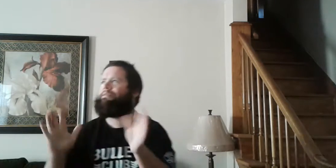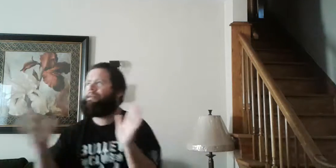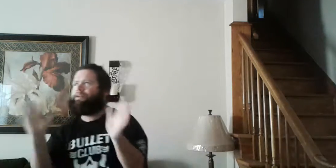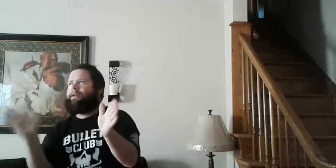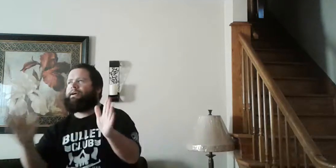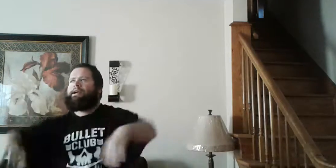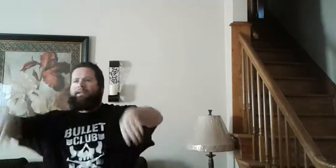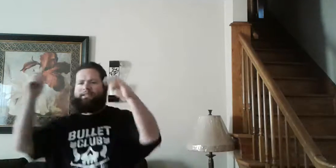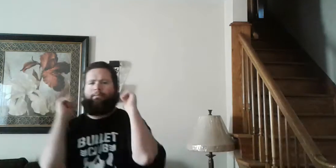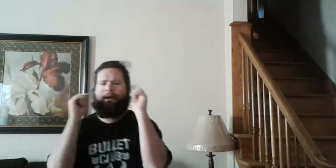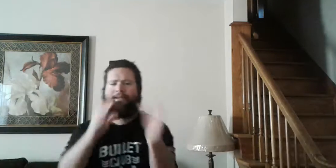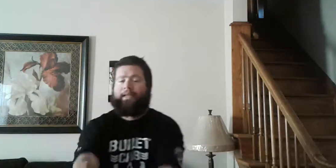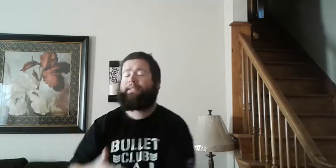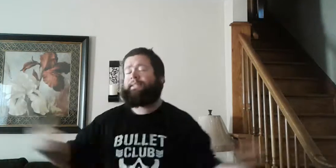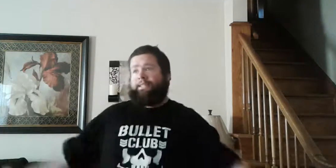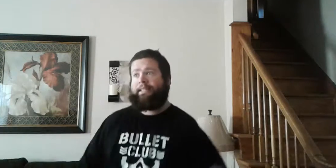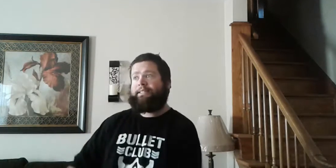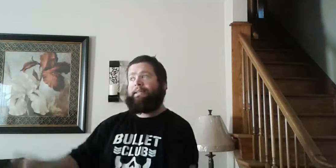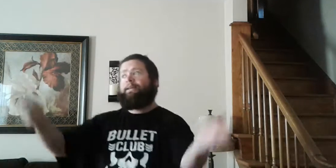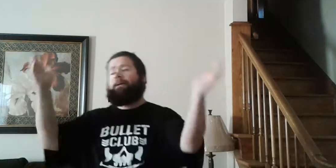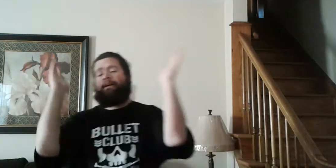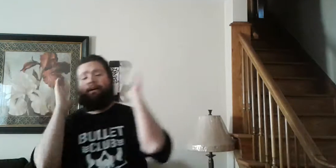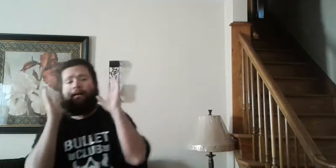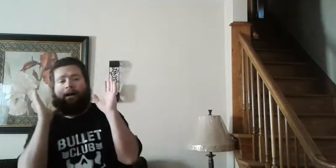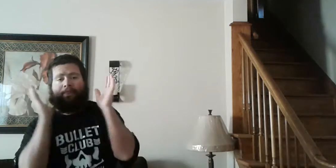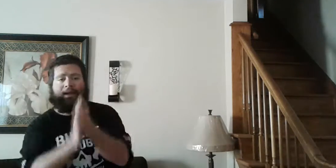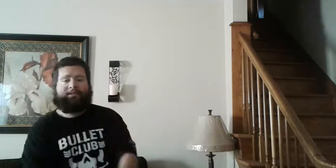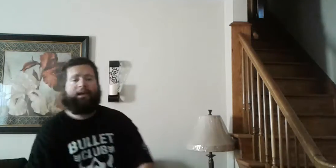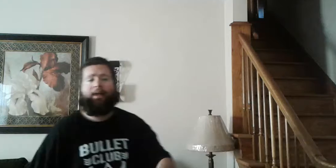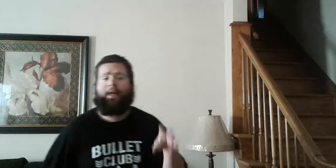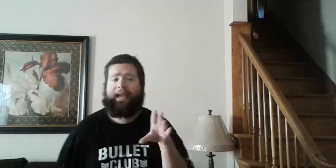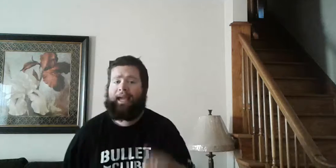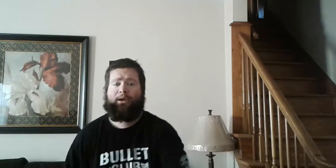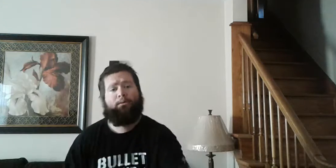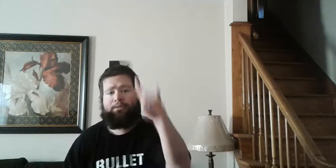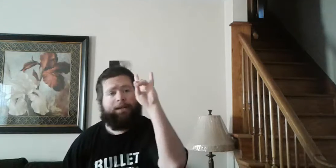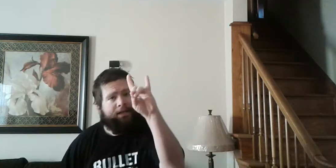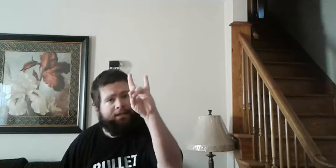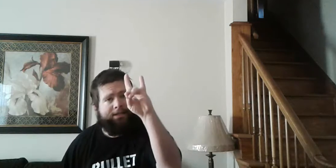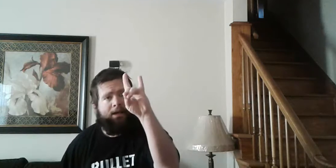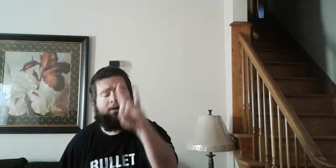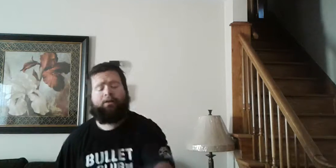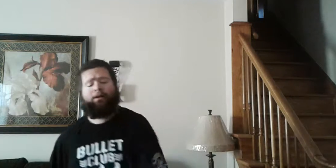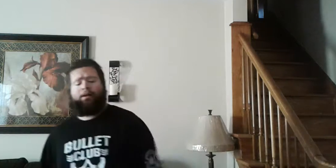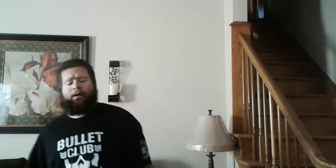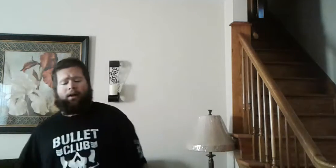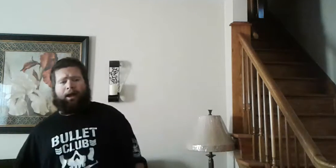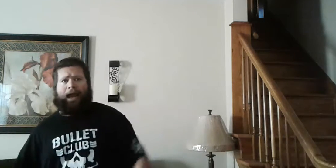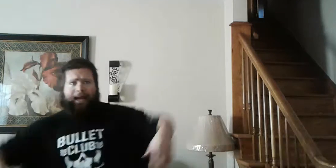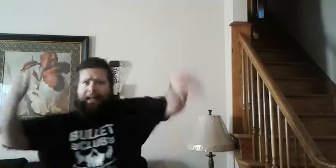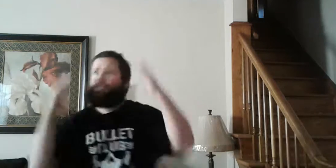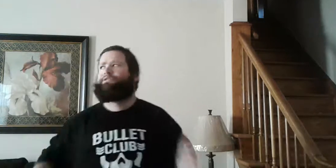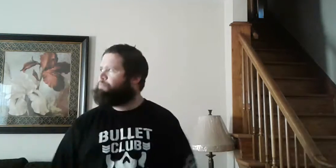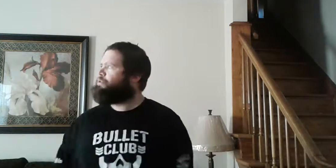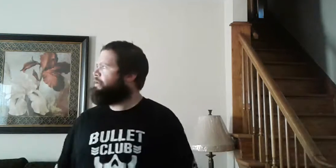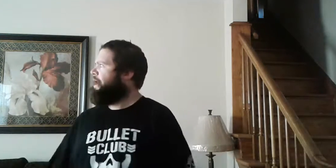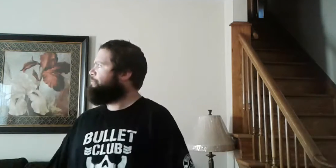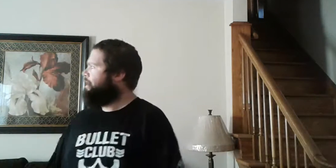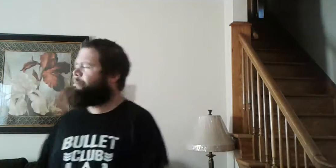after they did it said the Maxis does this I think saying that they can't use this and that's just bullcrap I